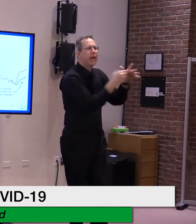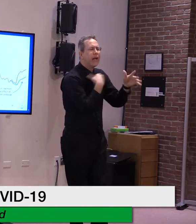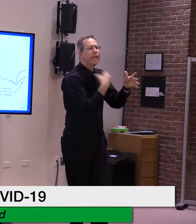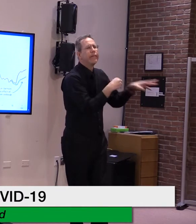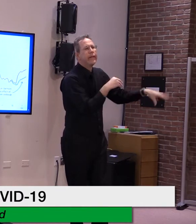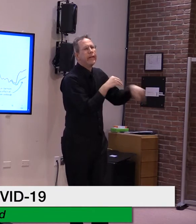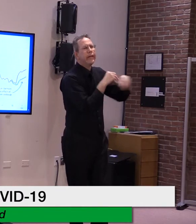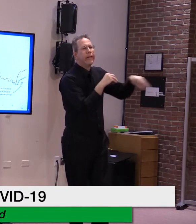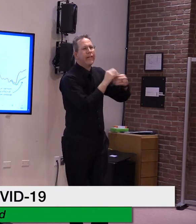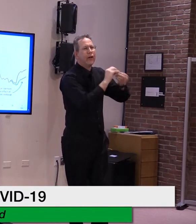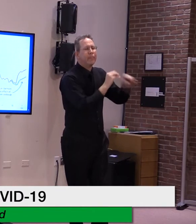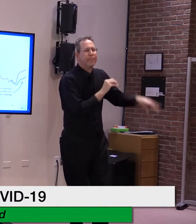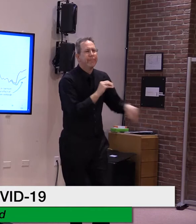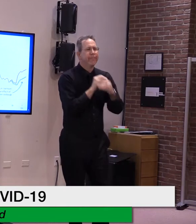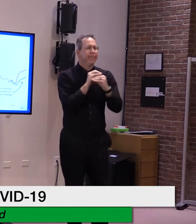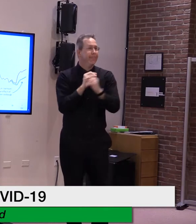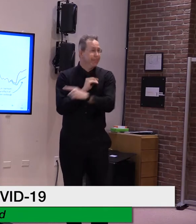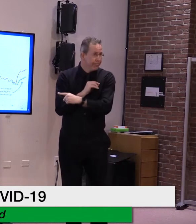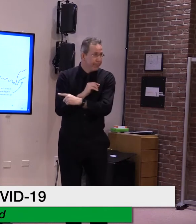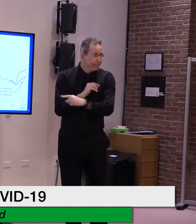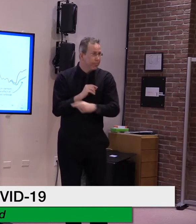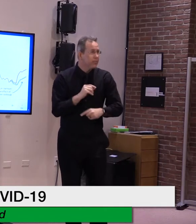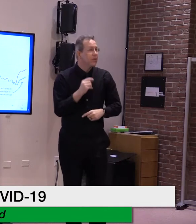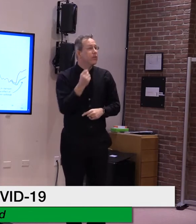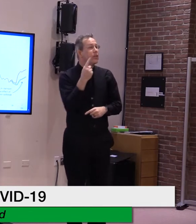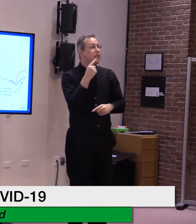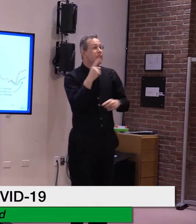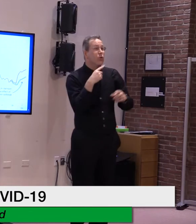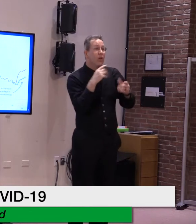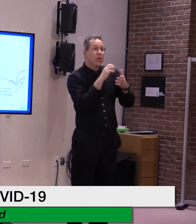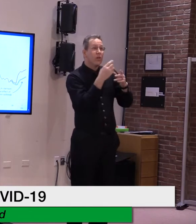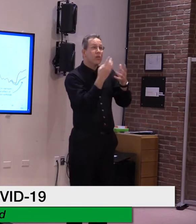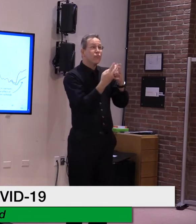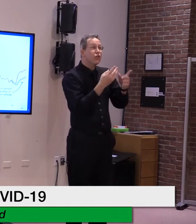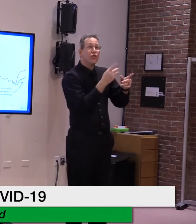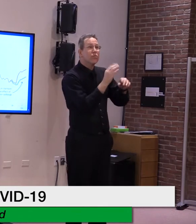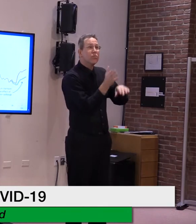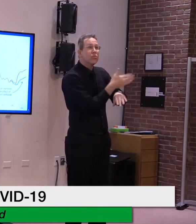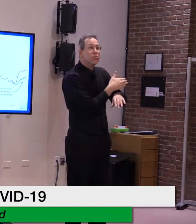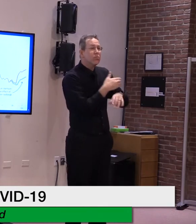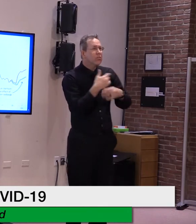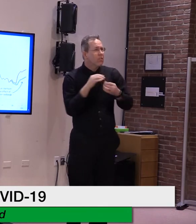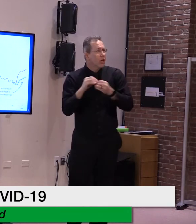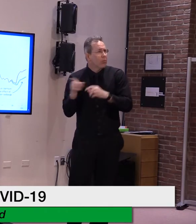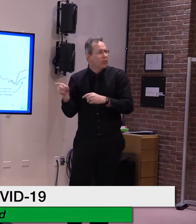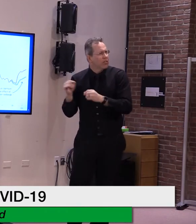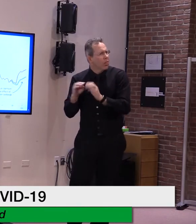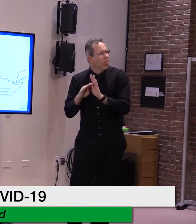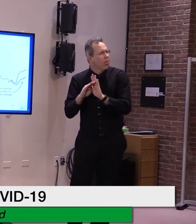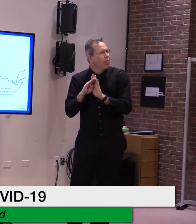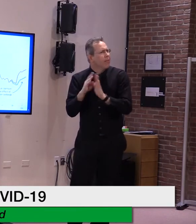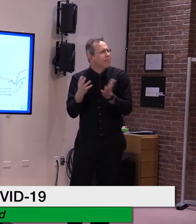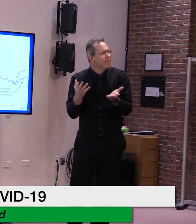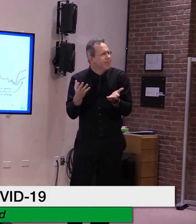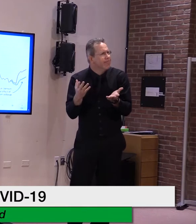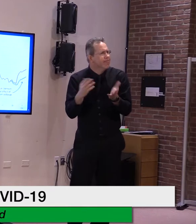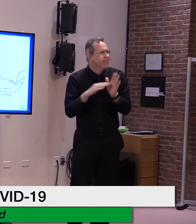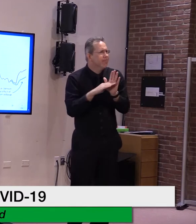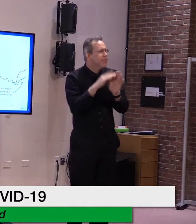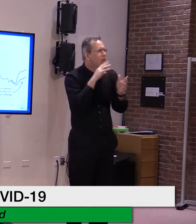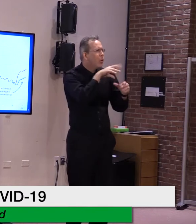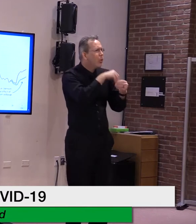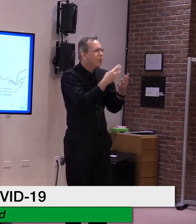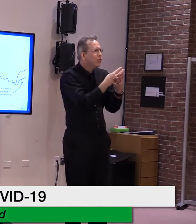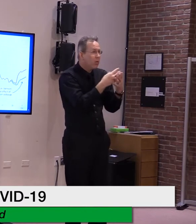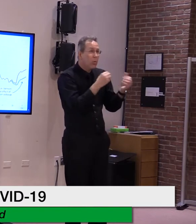these cases from our case count, you can see that cases are still increasing in Vermont over the past few days, albeit more